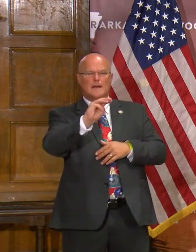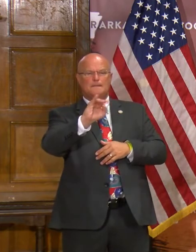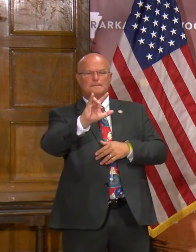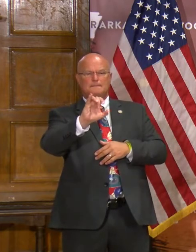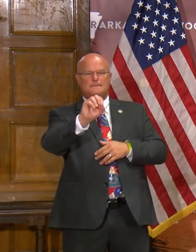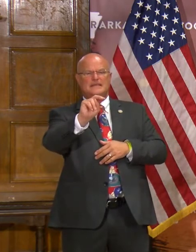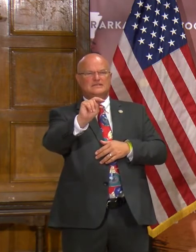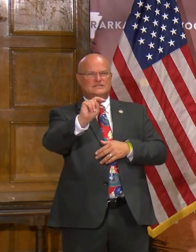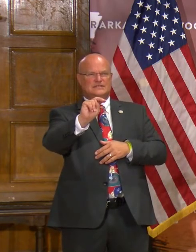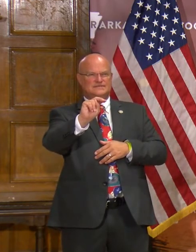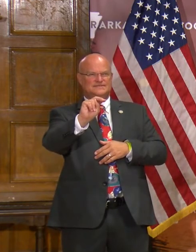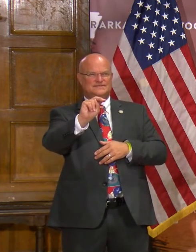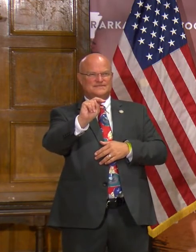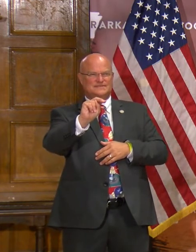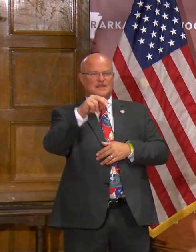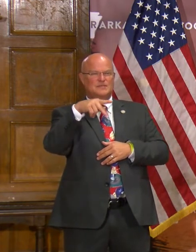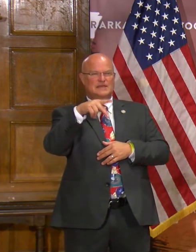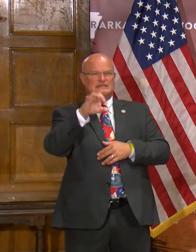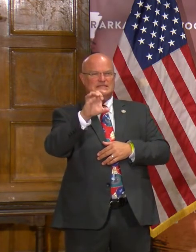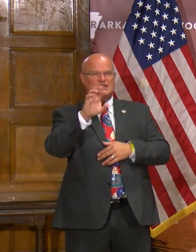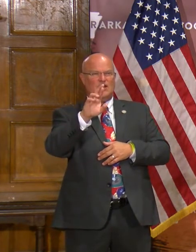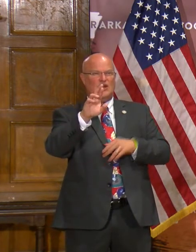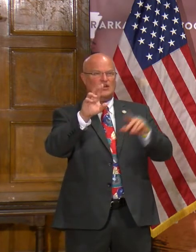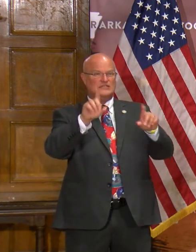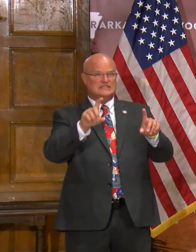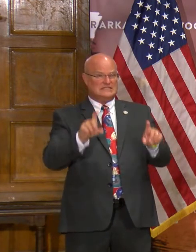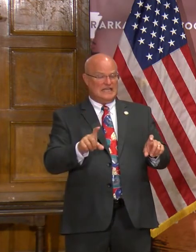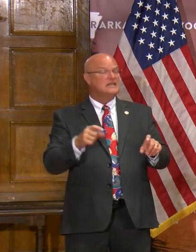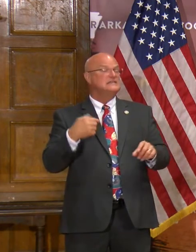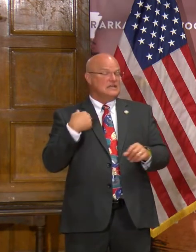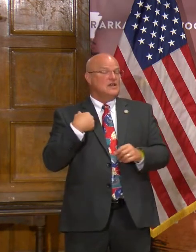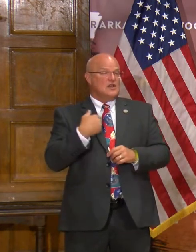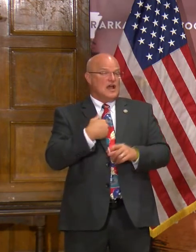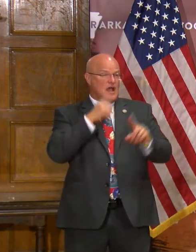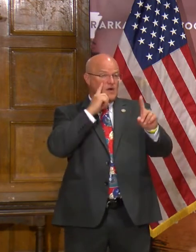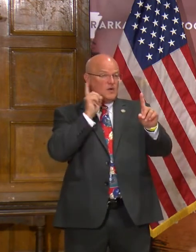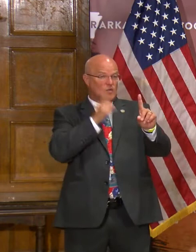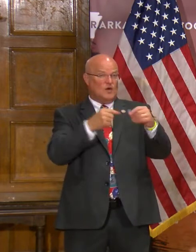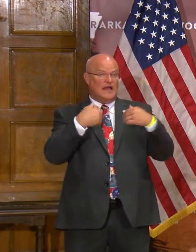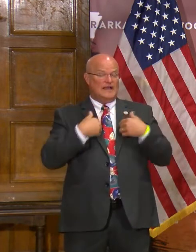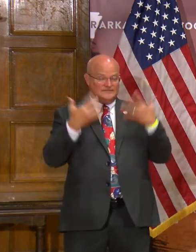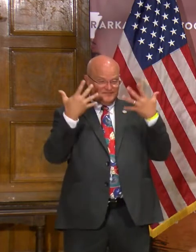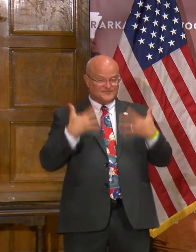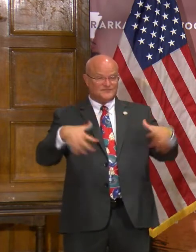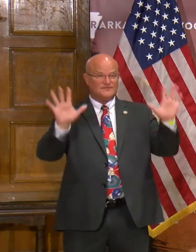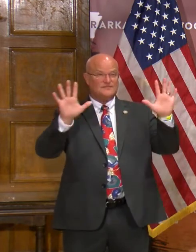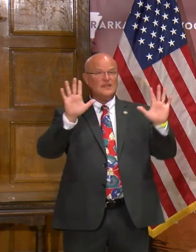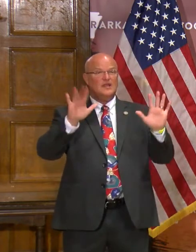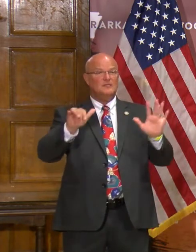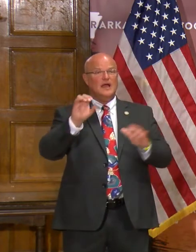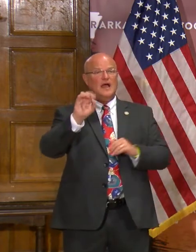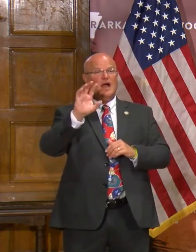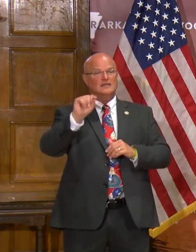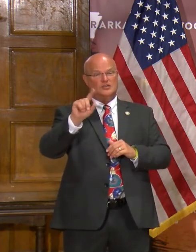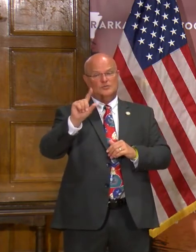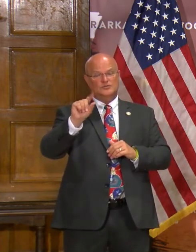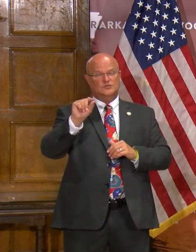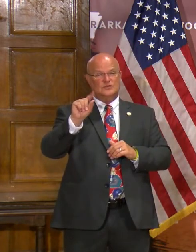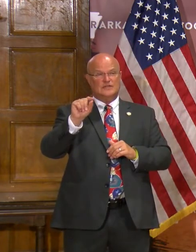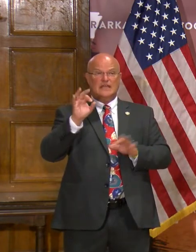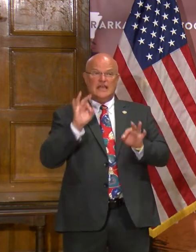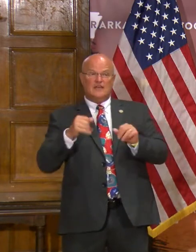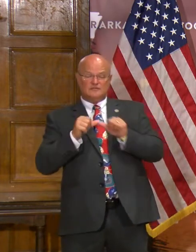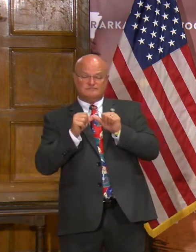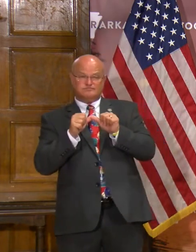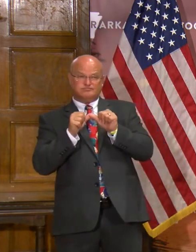mark in PCR test. And we – our goal is to have that accomplished by October 20th. If we stay